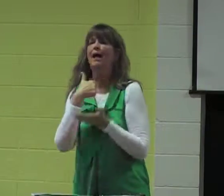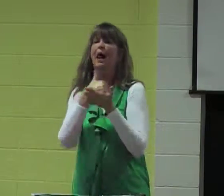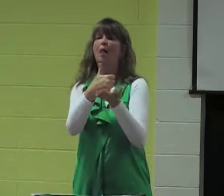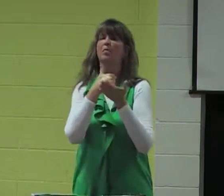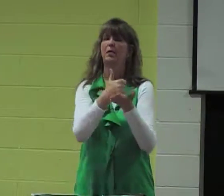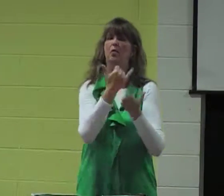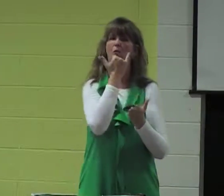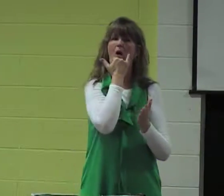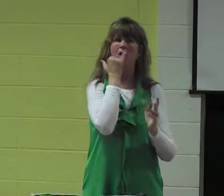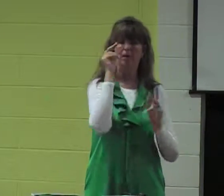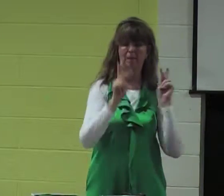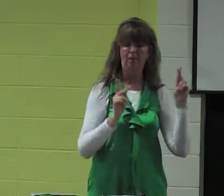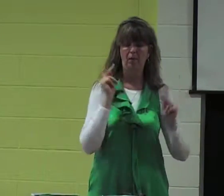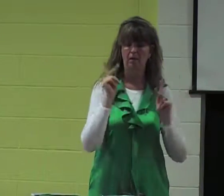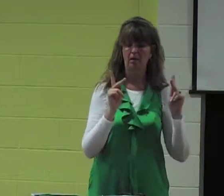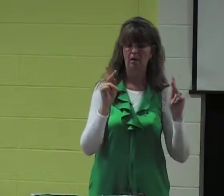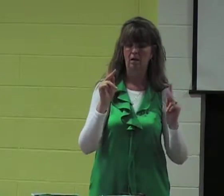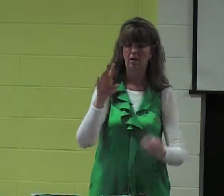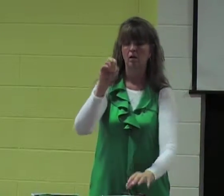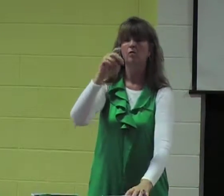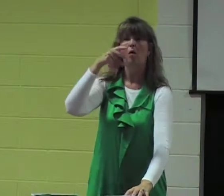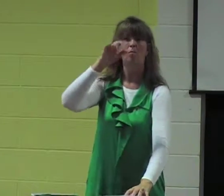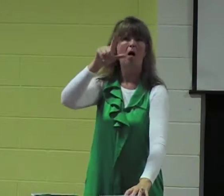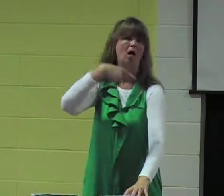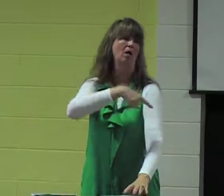taught the people there at Corinth, they started to